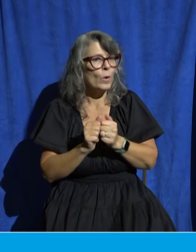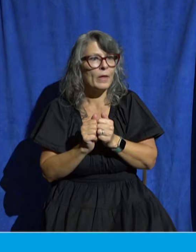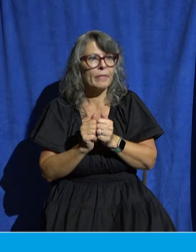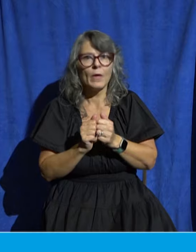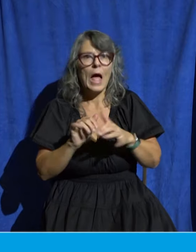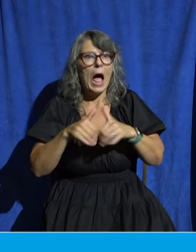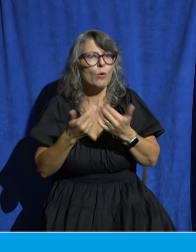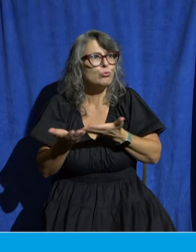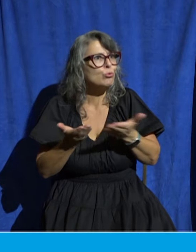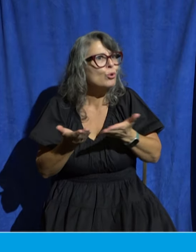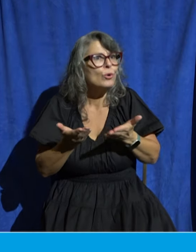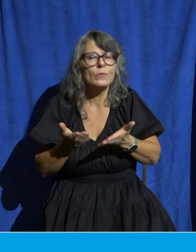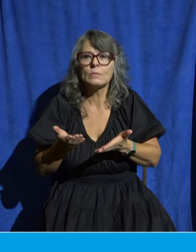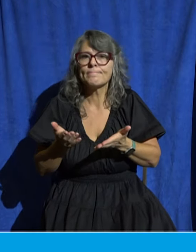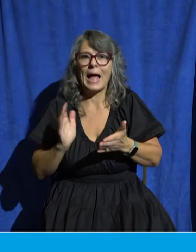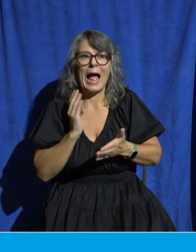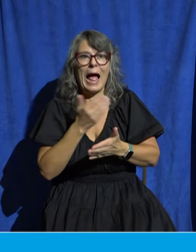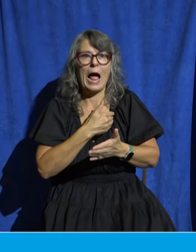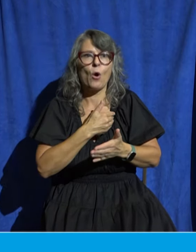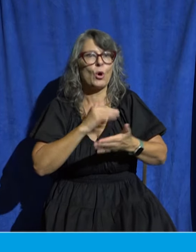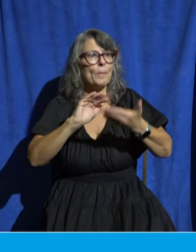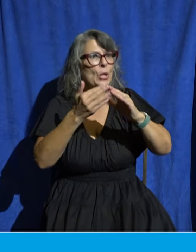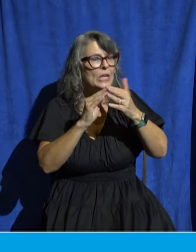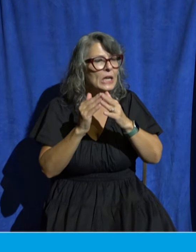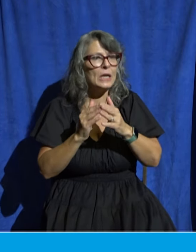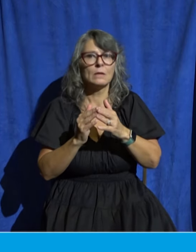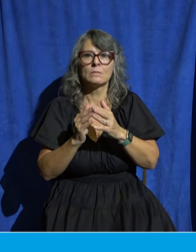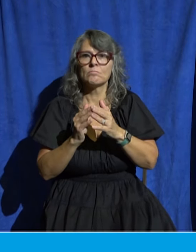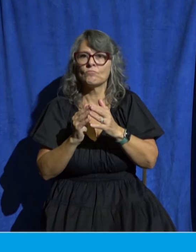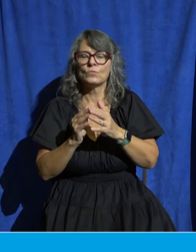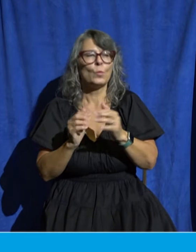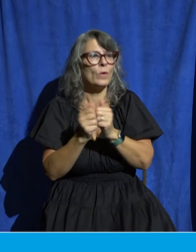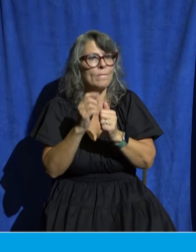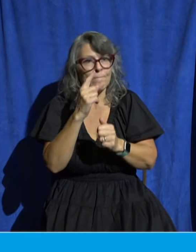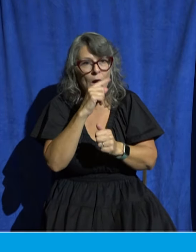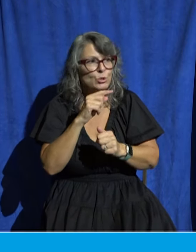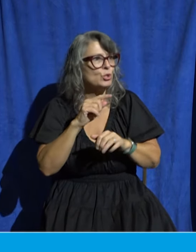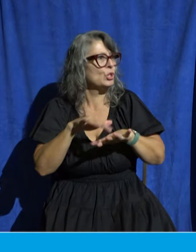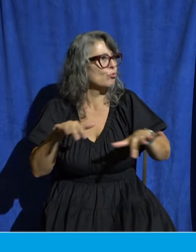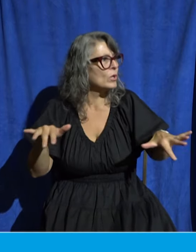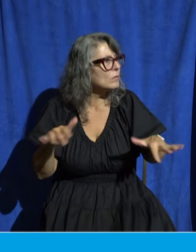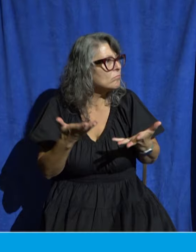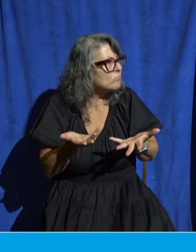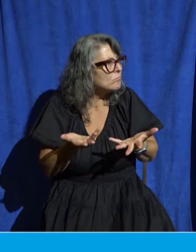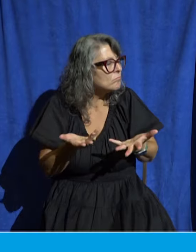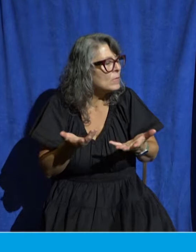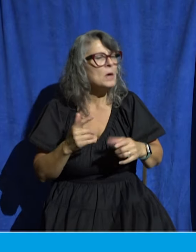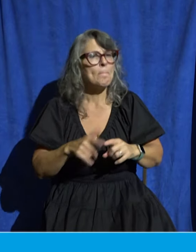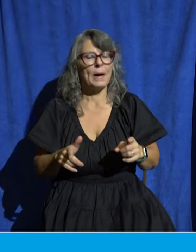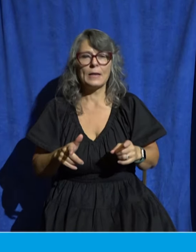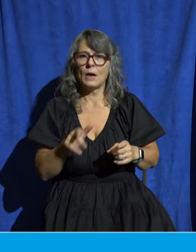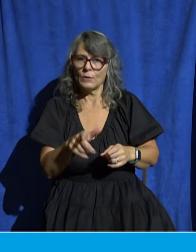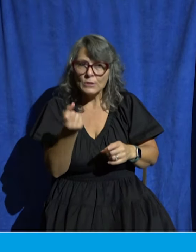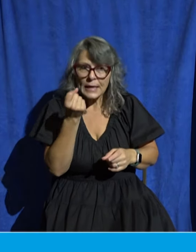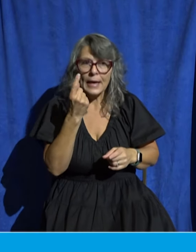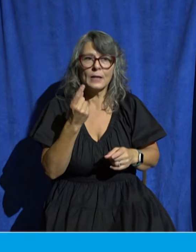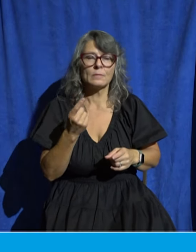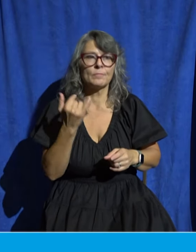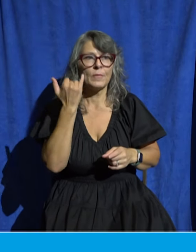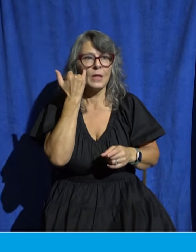need. And while it's not a crisis in the same way, it is a dire circumstance that if not resolved, will deeply